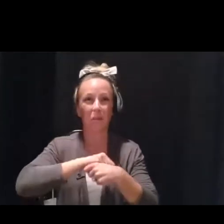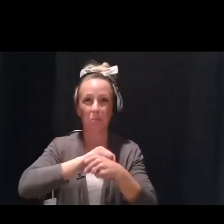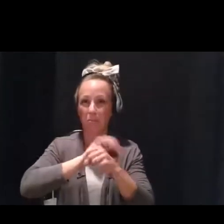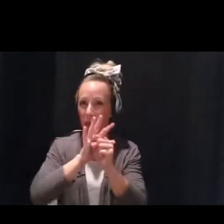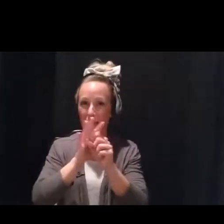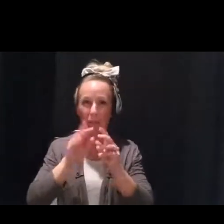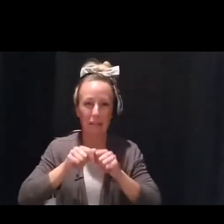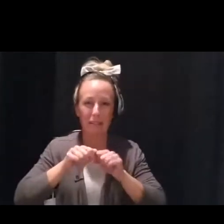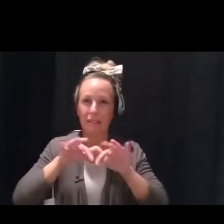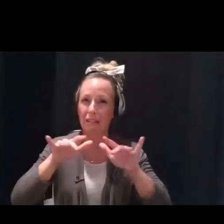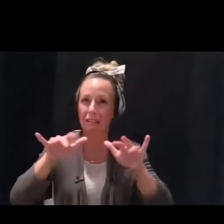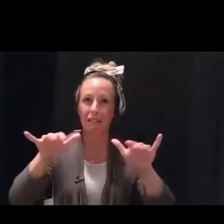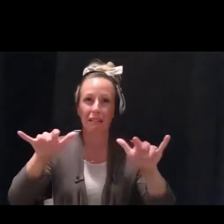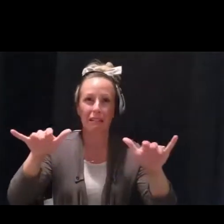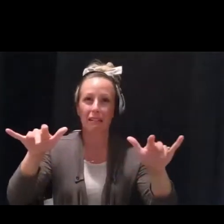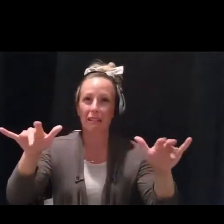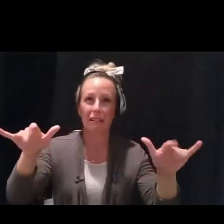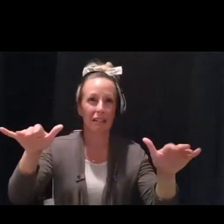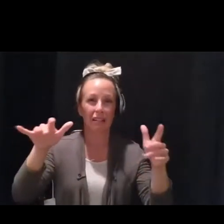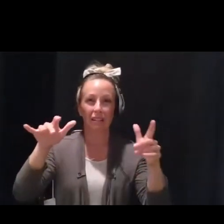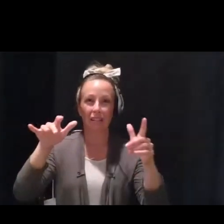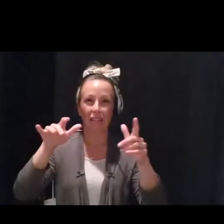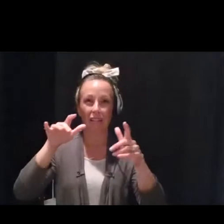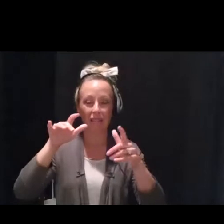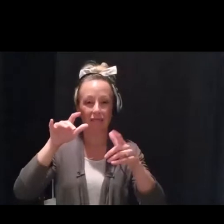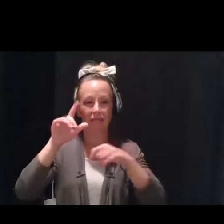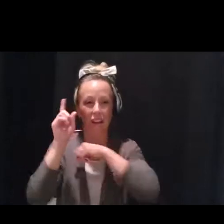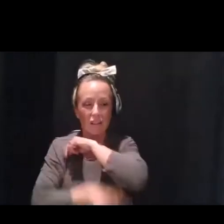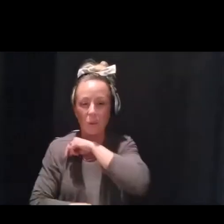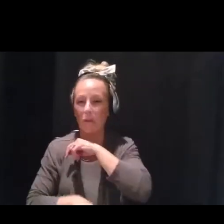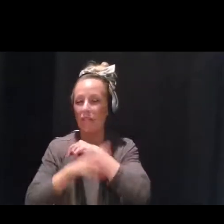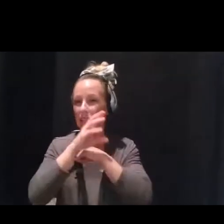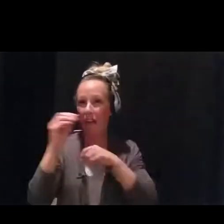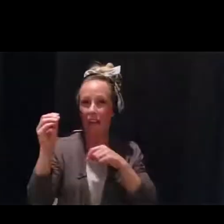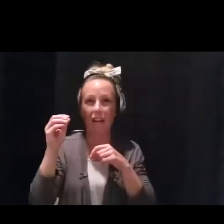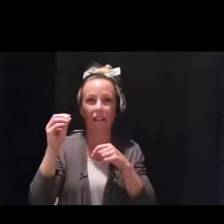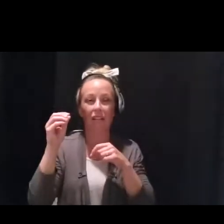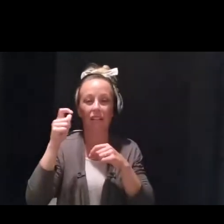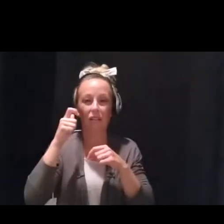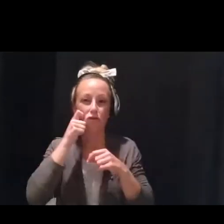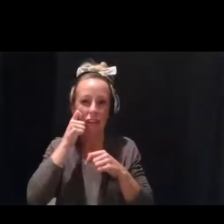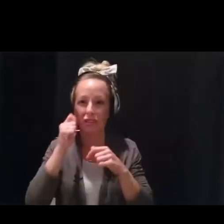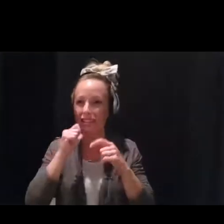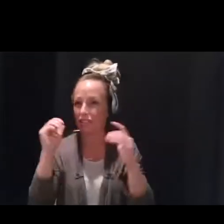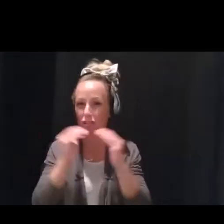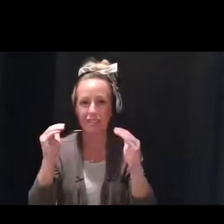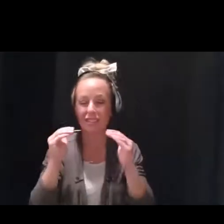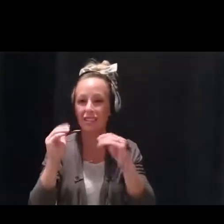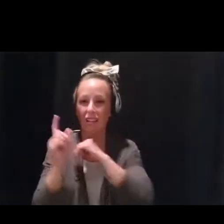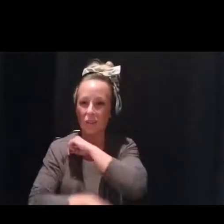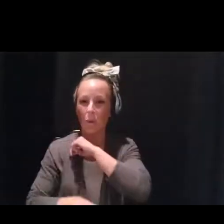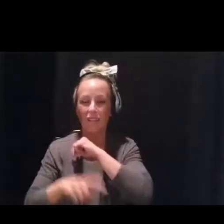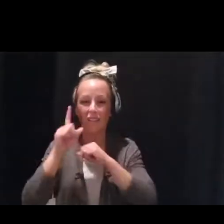really feel strongly we must invest as a Quad City community in collective healing, not for one